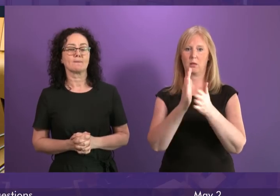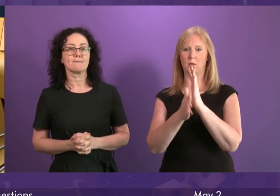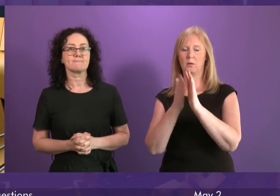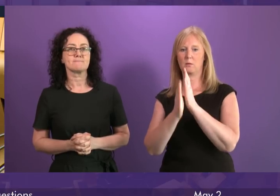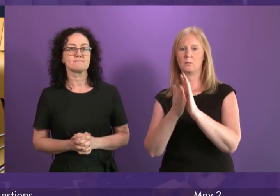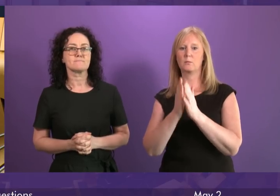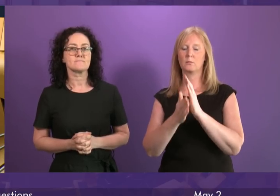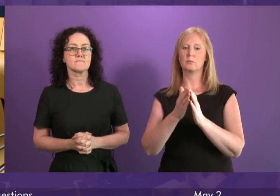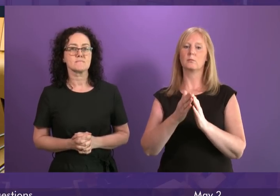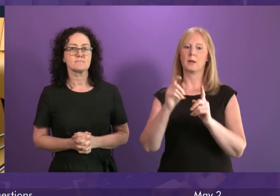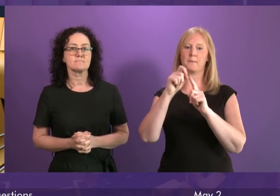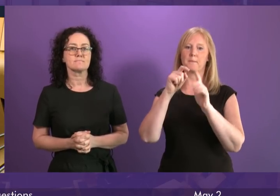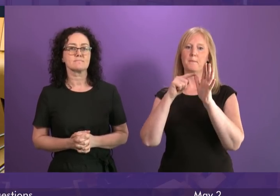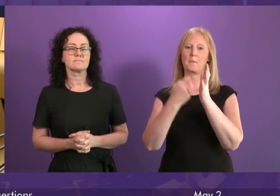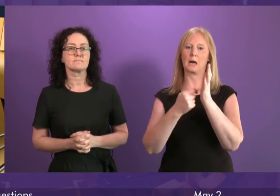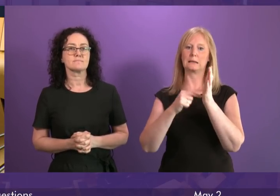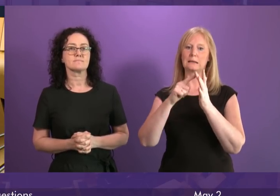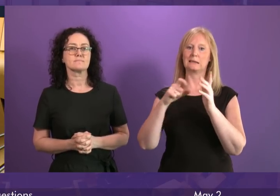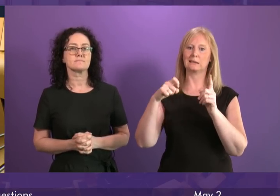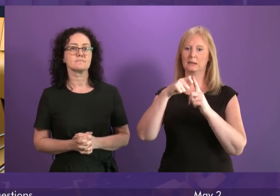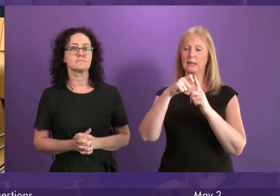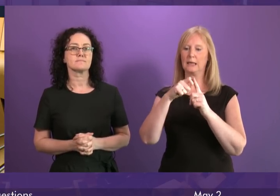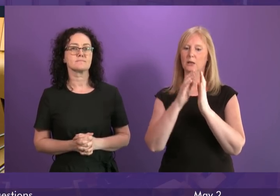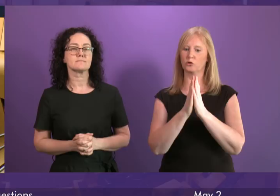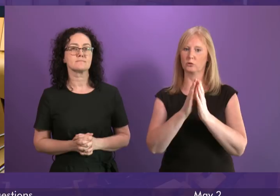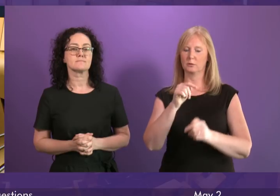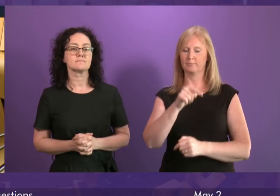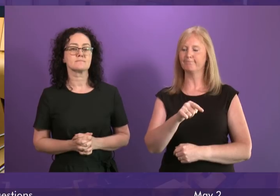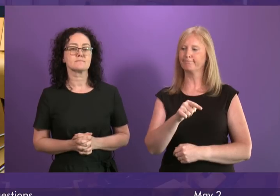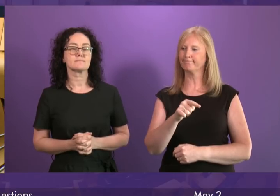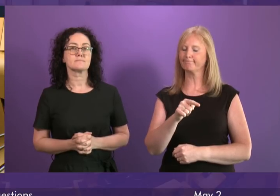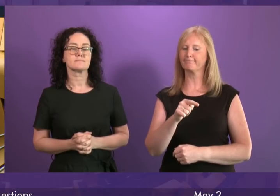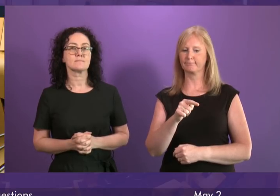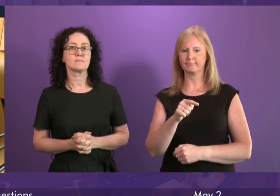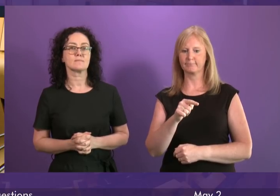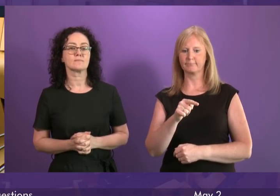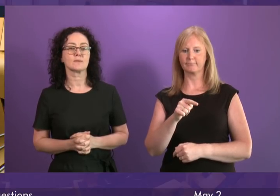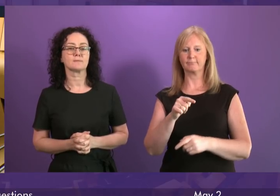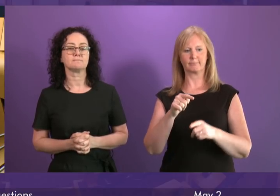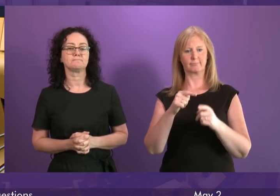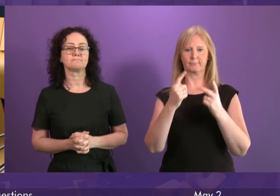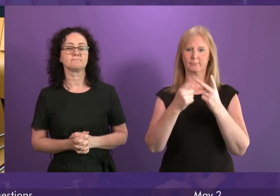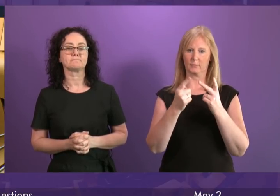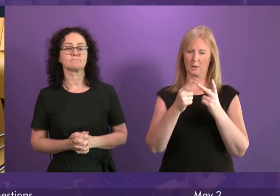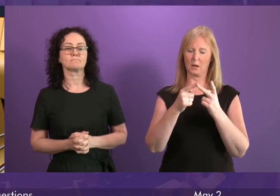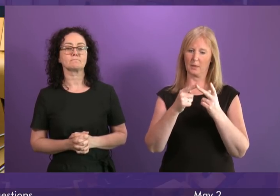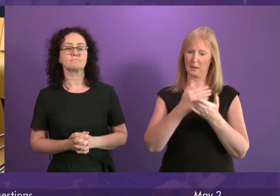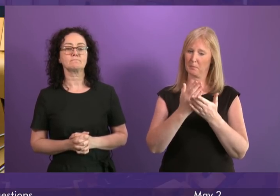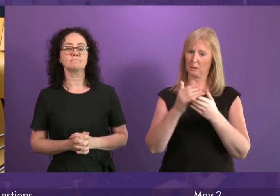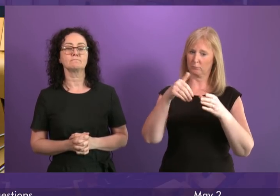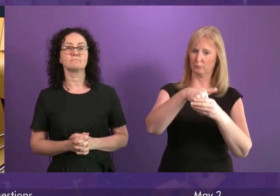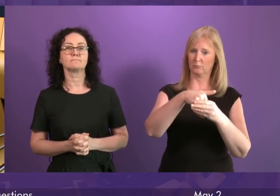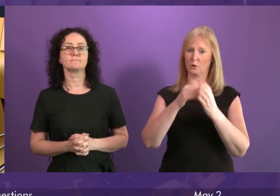Catholic Church and partying in my constituency this week. The Shrine of Our Lady of Chestykova, which has been part of the church since the